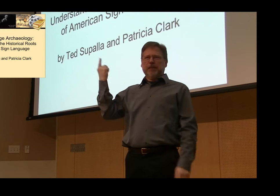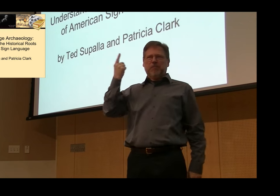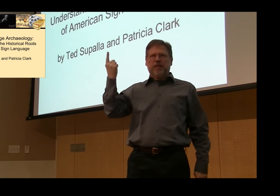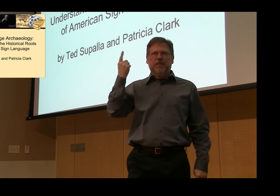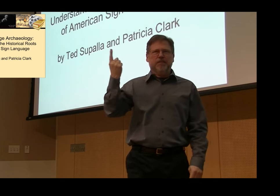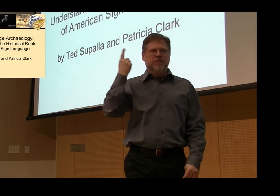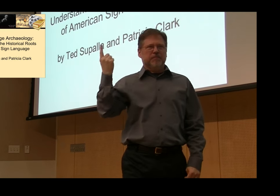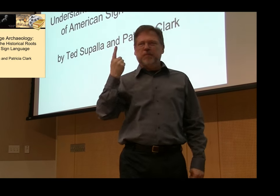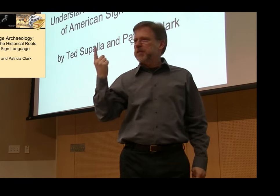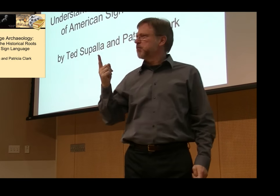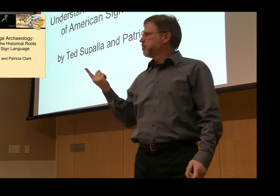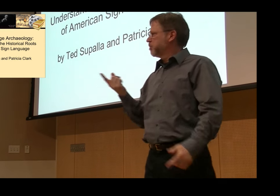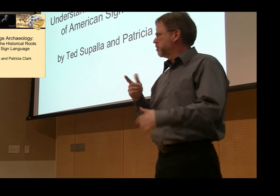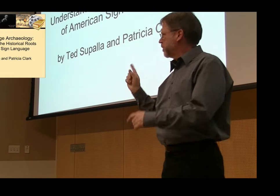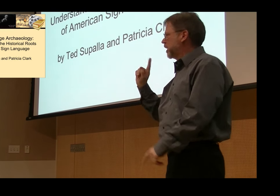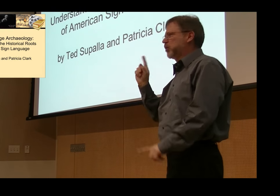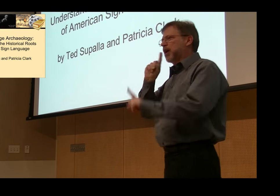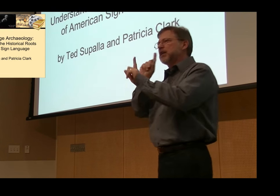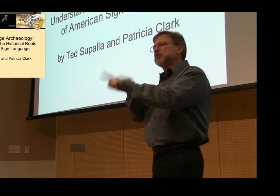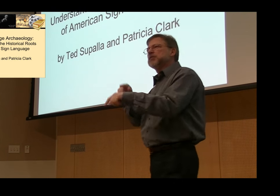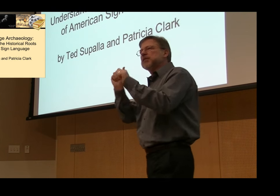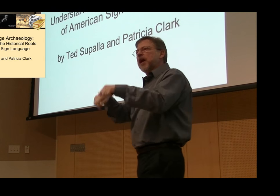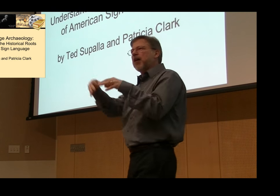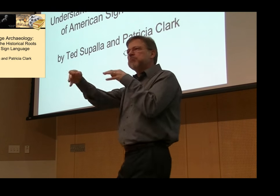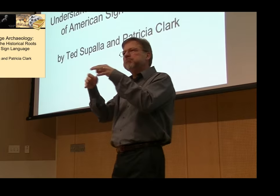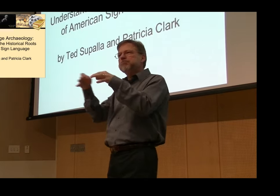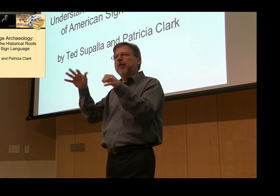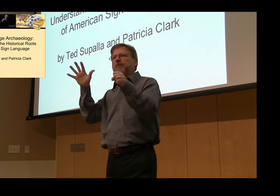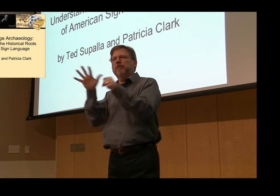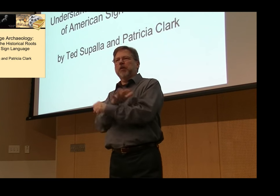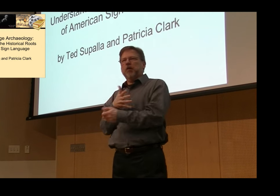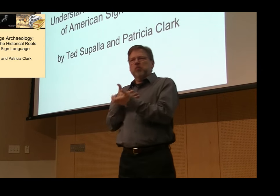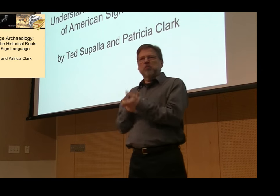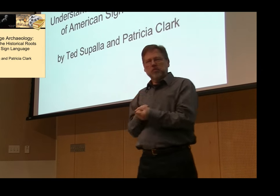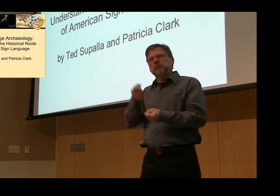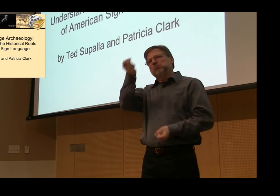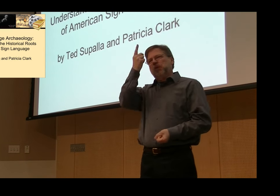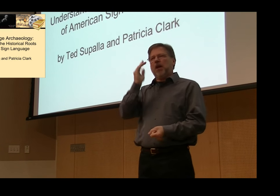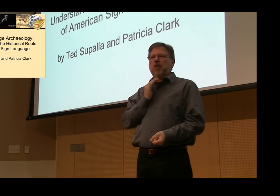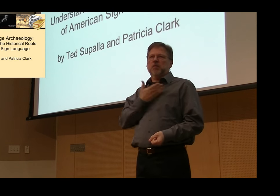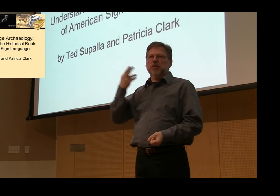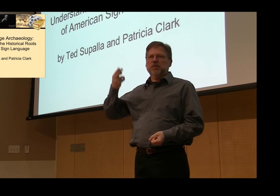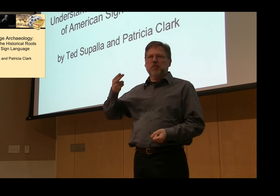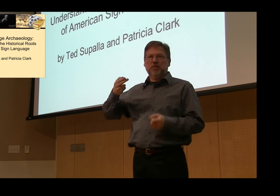include in today's but I've also inserted additional information for you to help describe